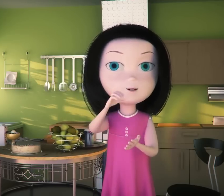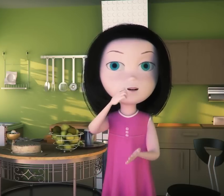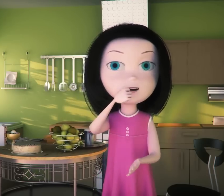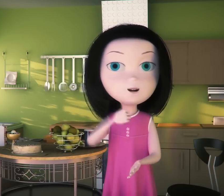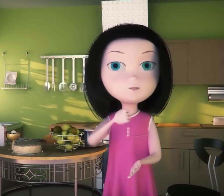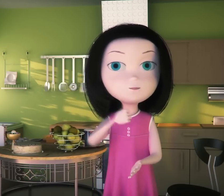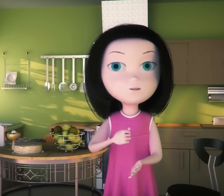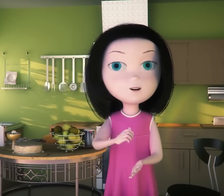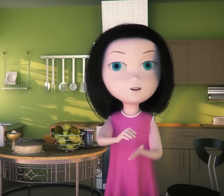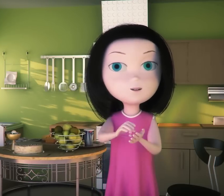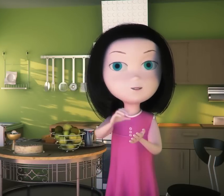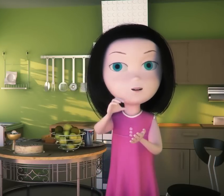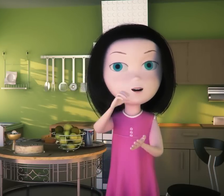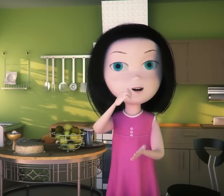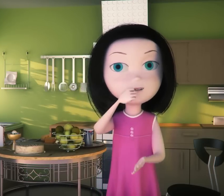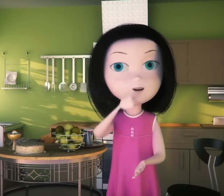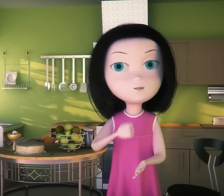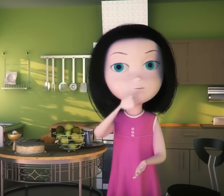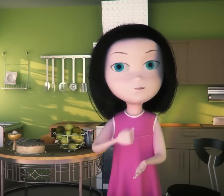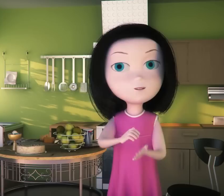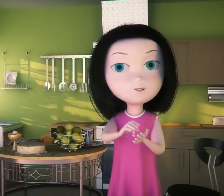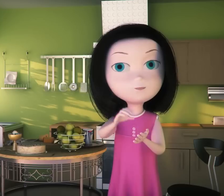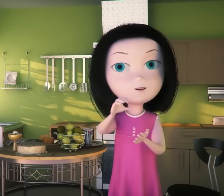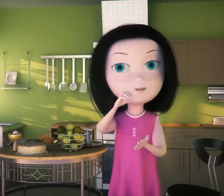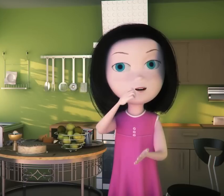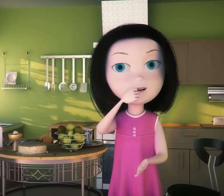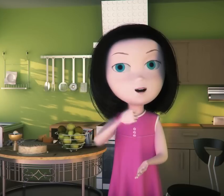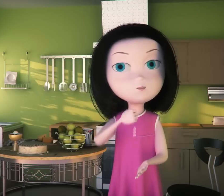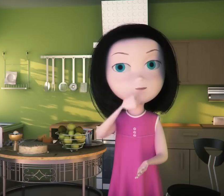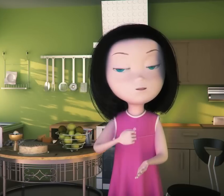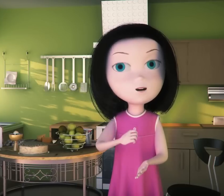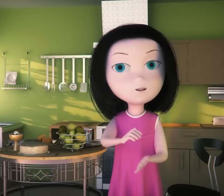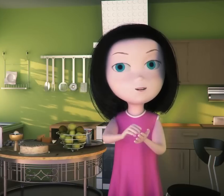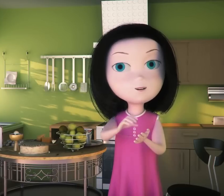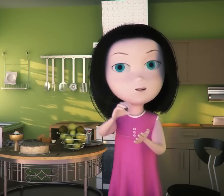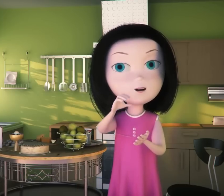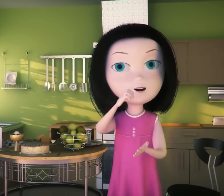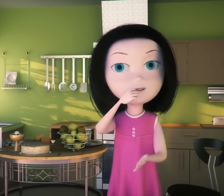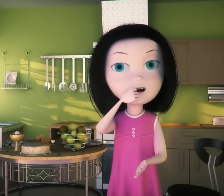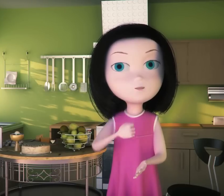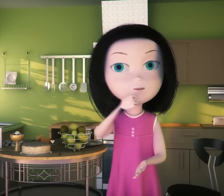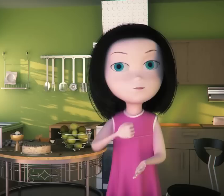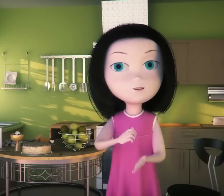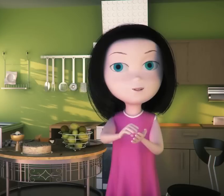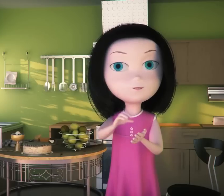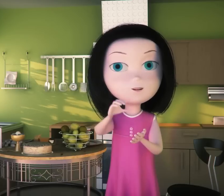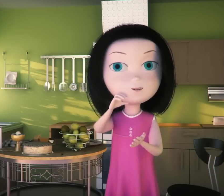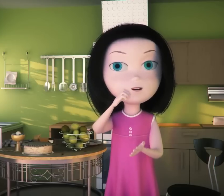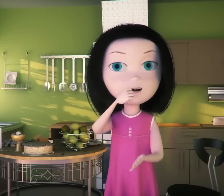and